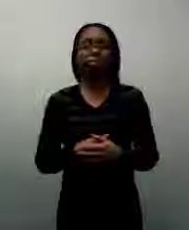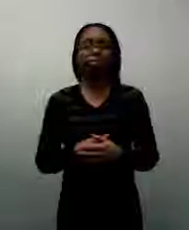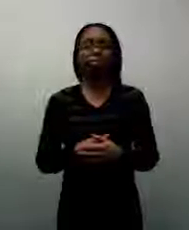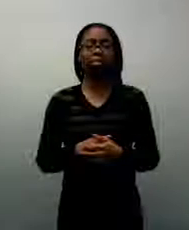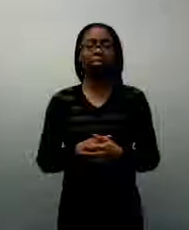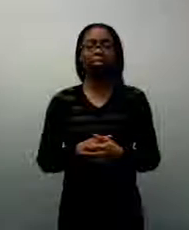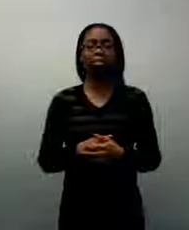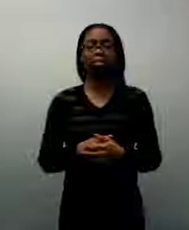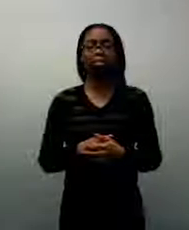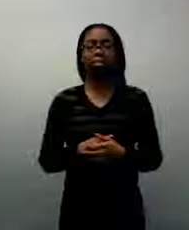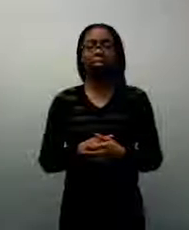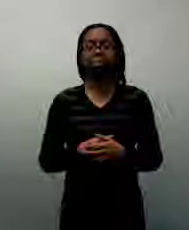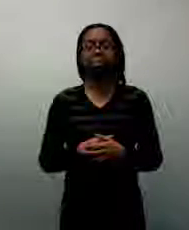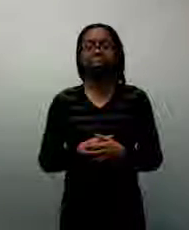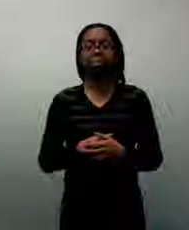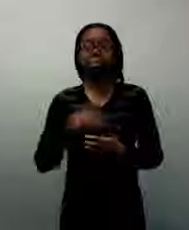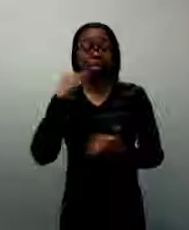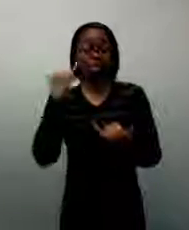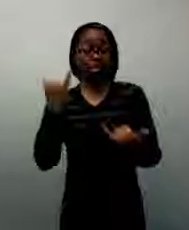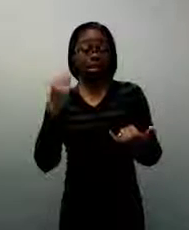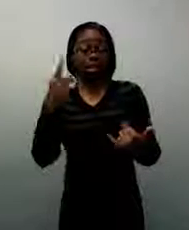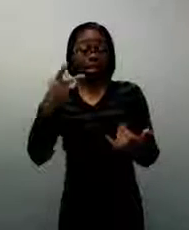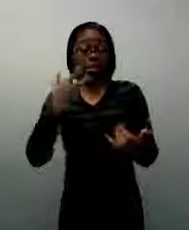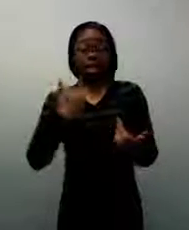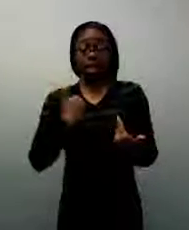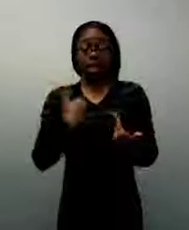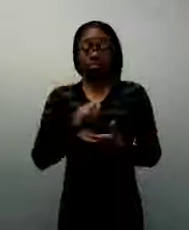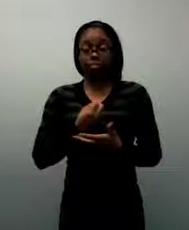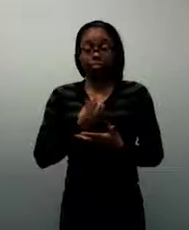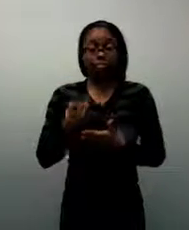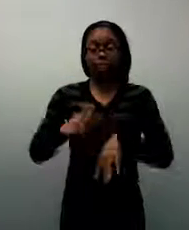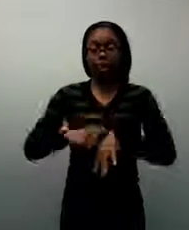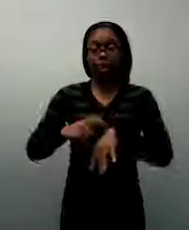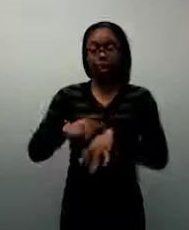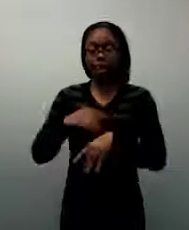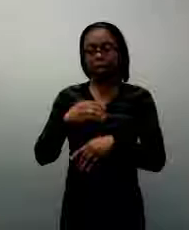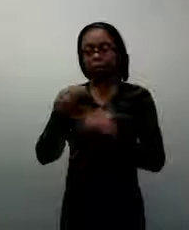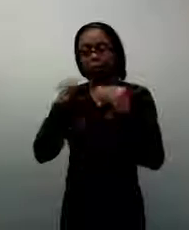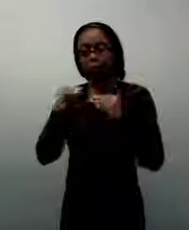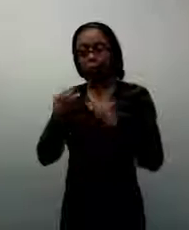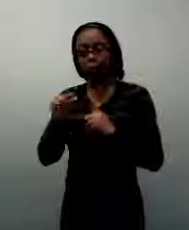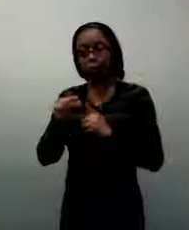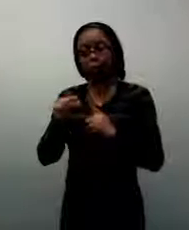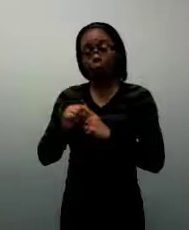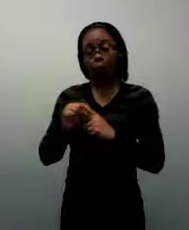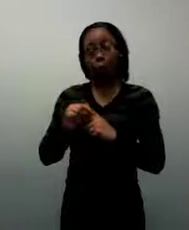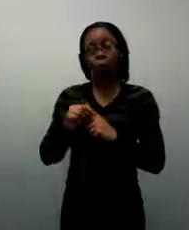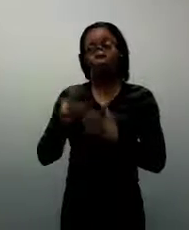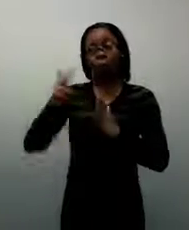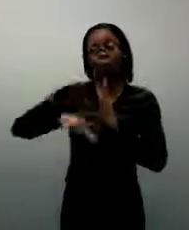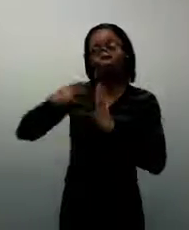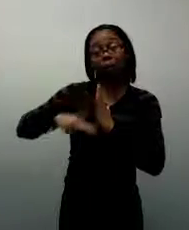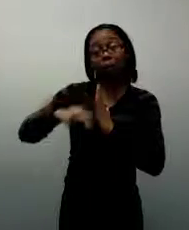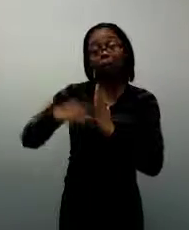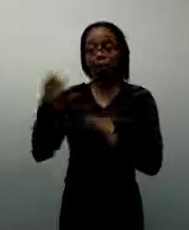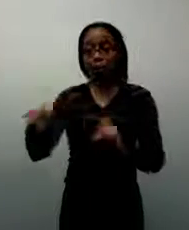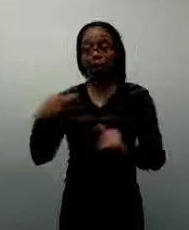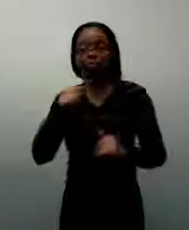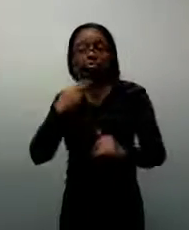as you spend time reading the words to them, they begin to understand what a story is and that those pictures go with